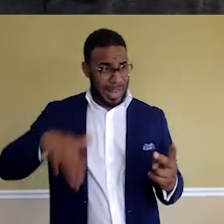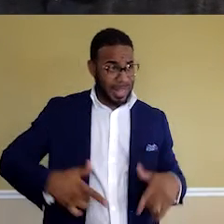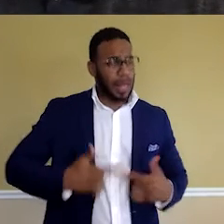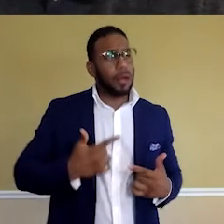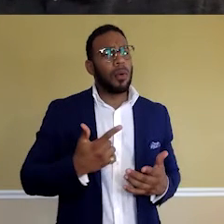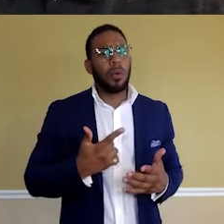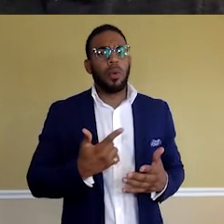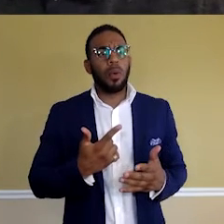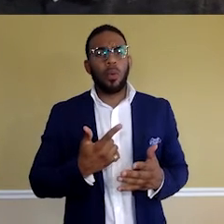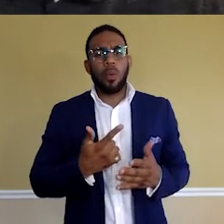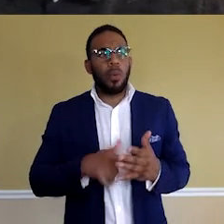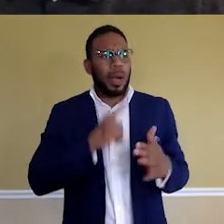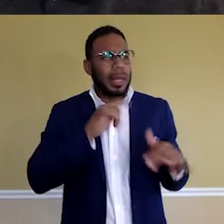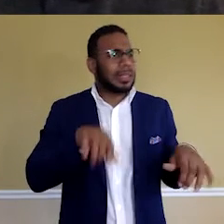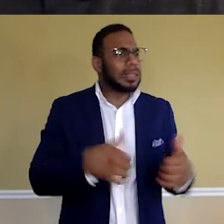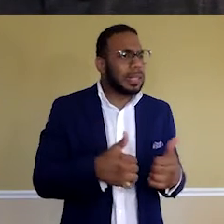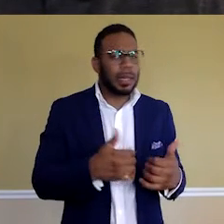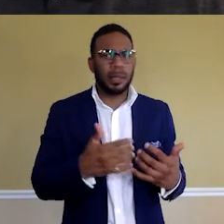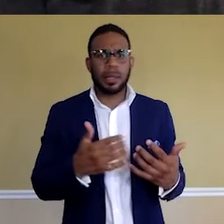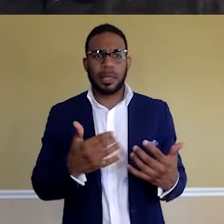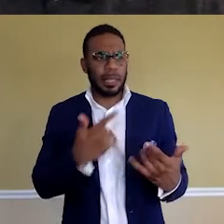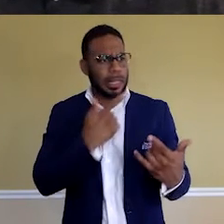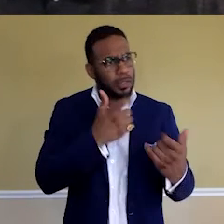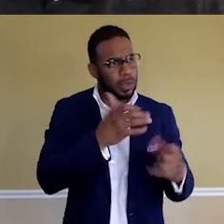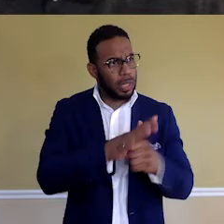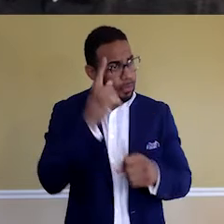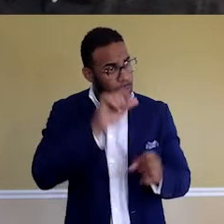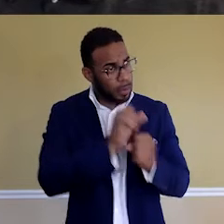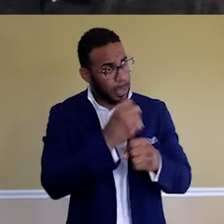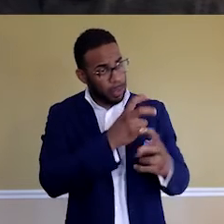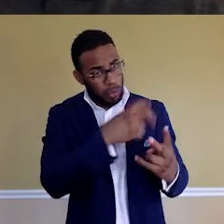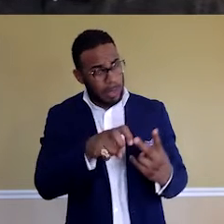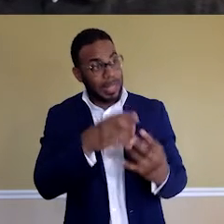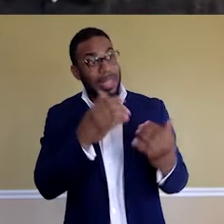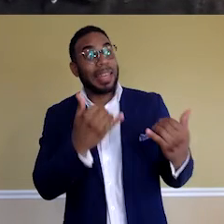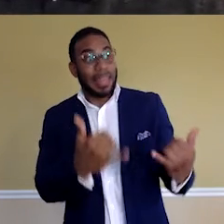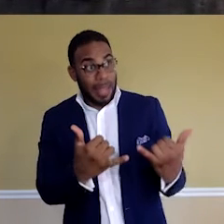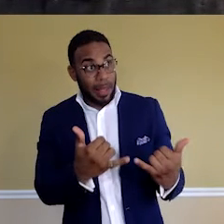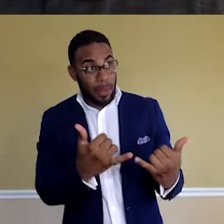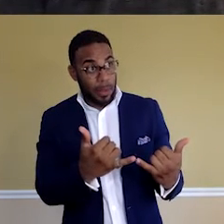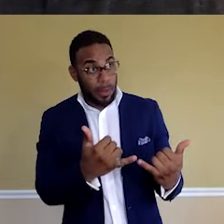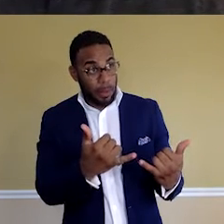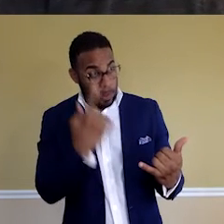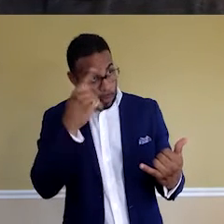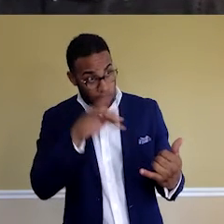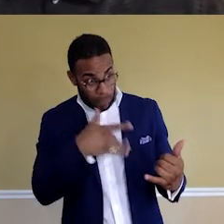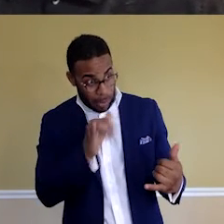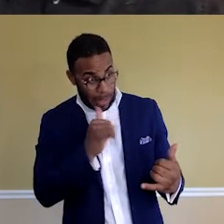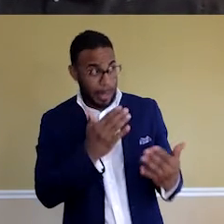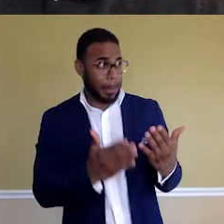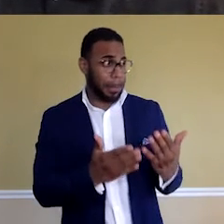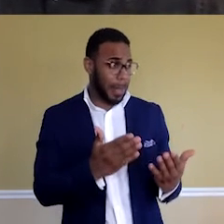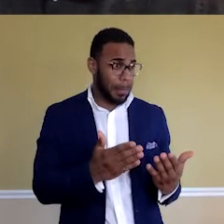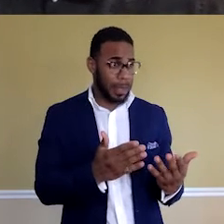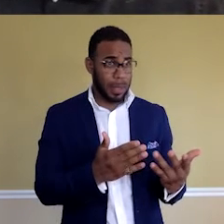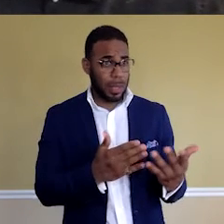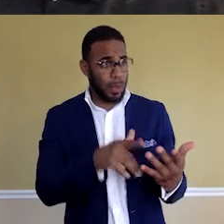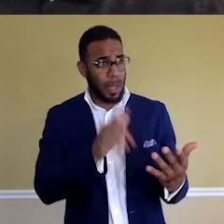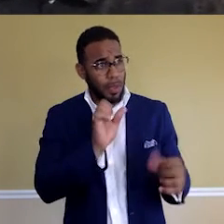is daring and interesting enough for you to make this transition now? And do you feel like maybe you have to work a little bit